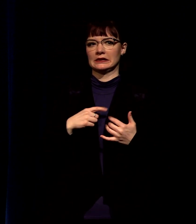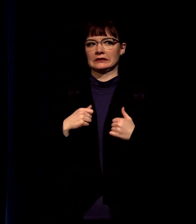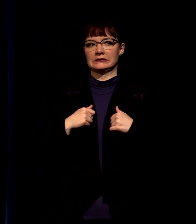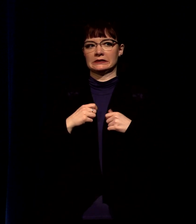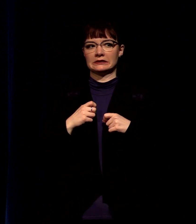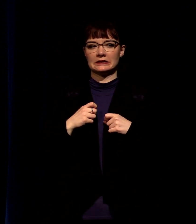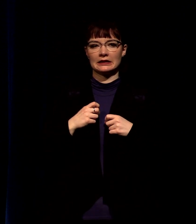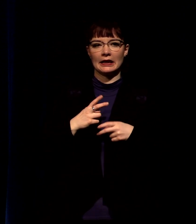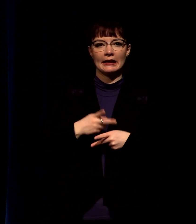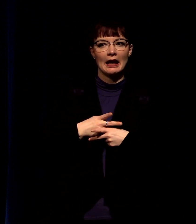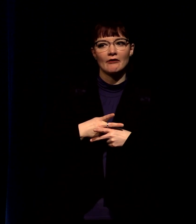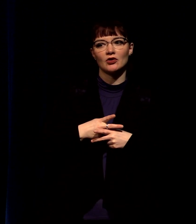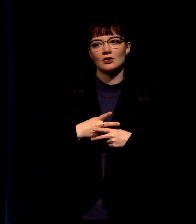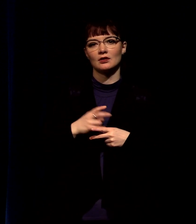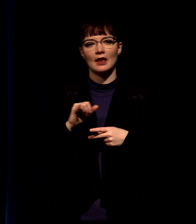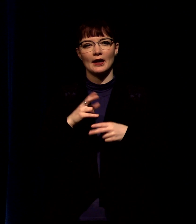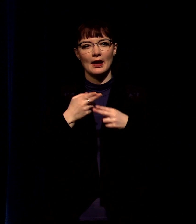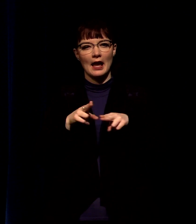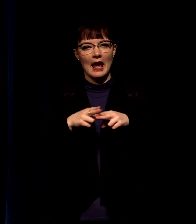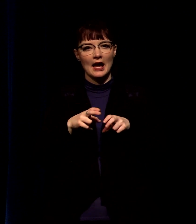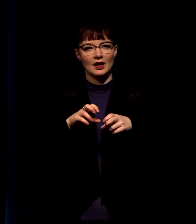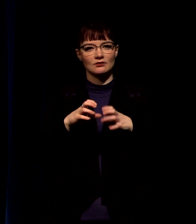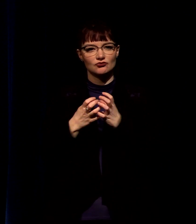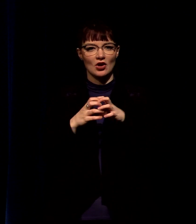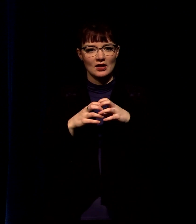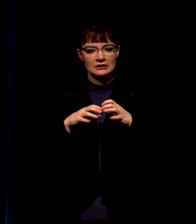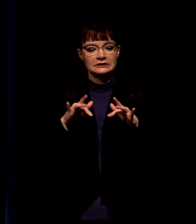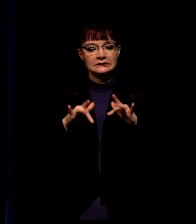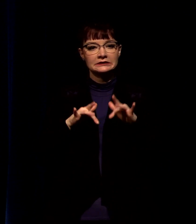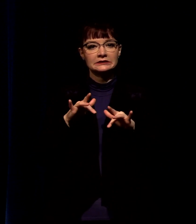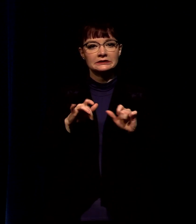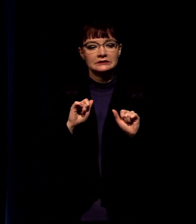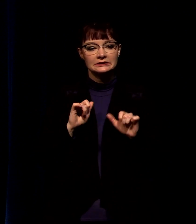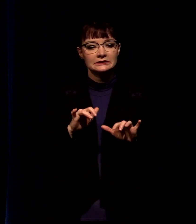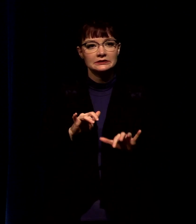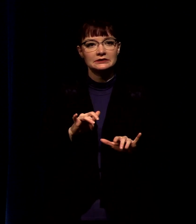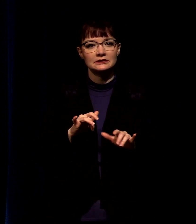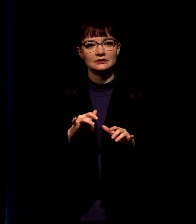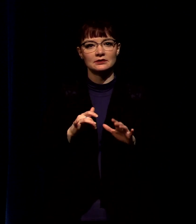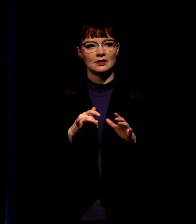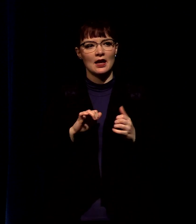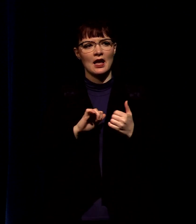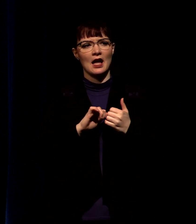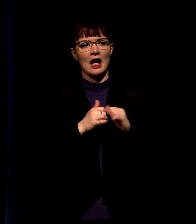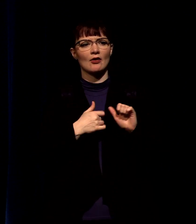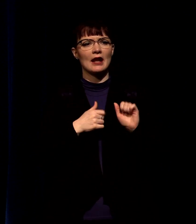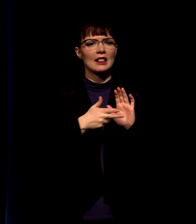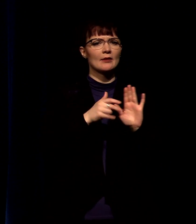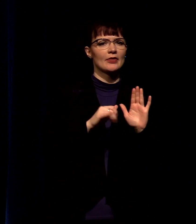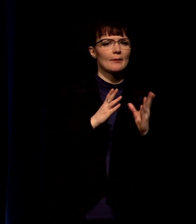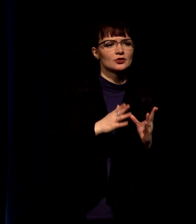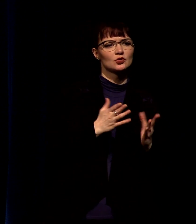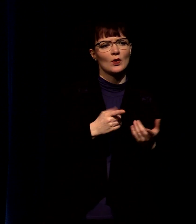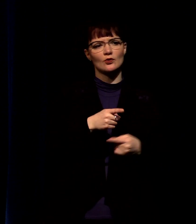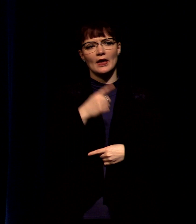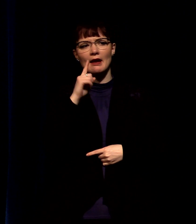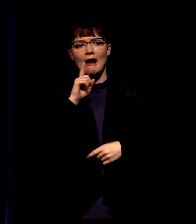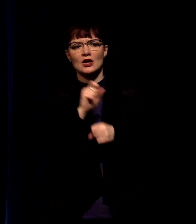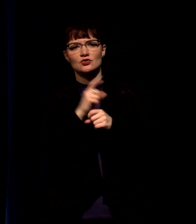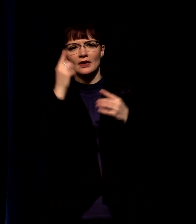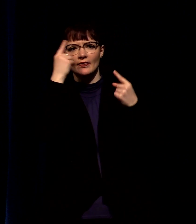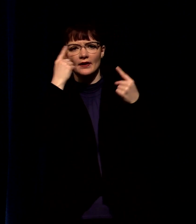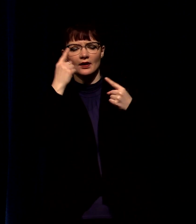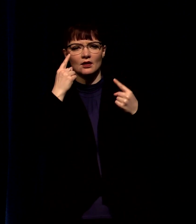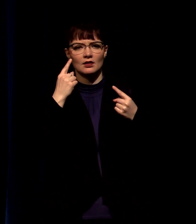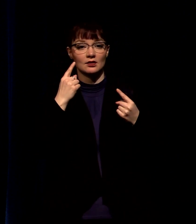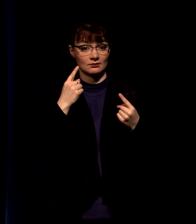another trying to figure out where this person stands on this issue which camp they are how can i label that person and here's the thing dual citizens are tough